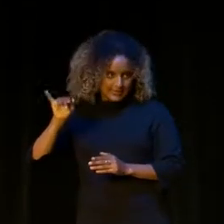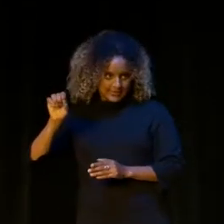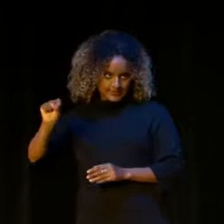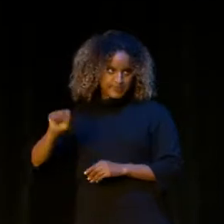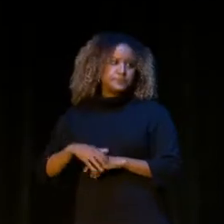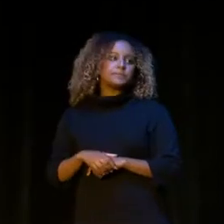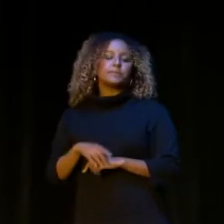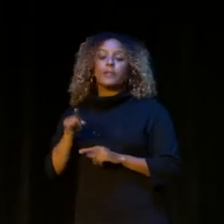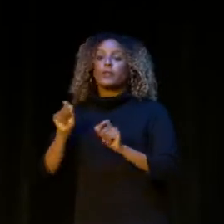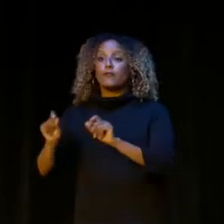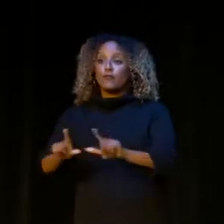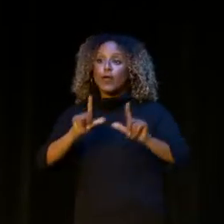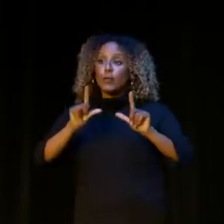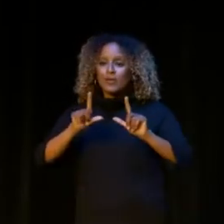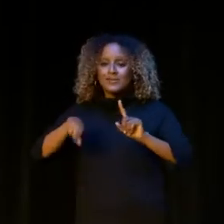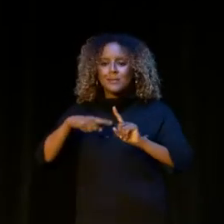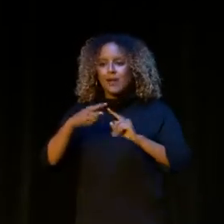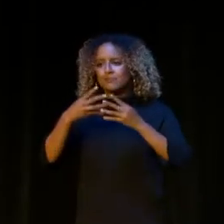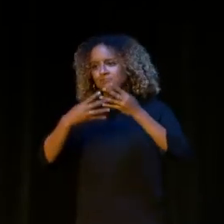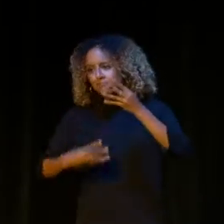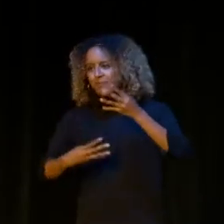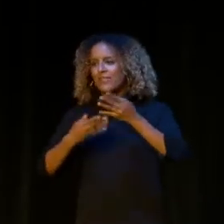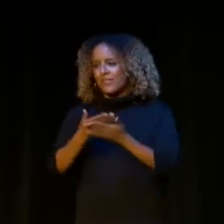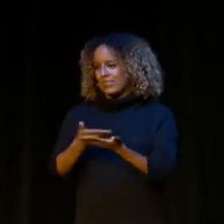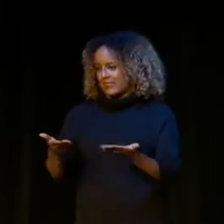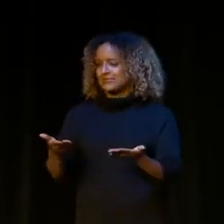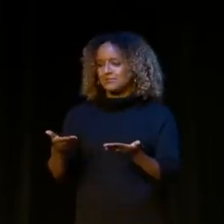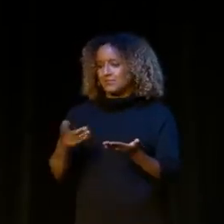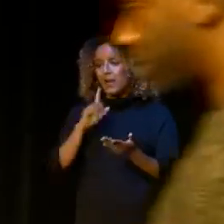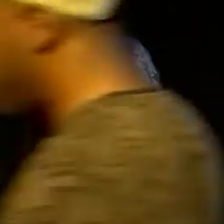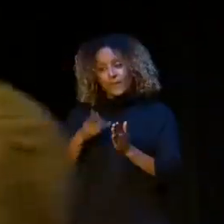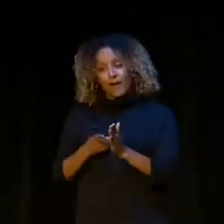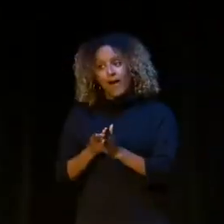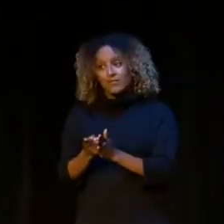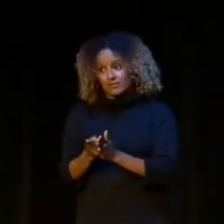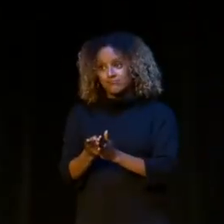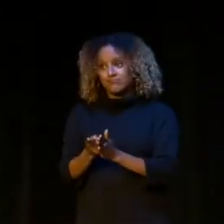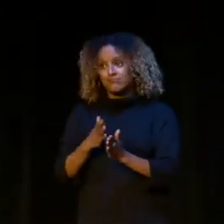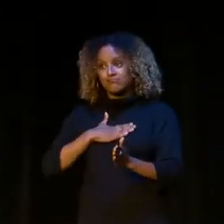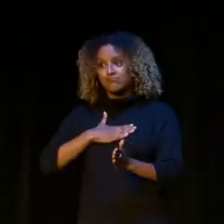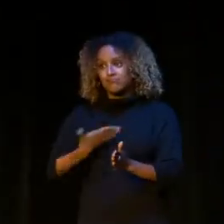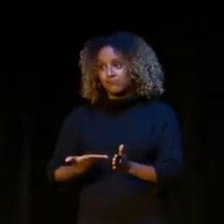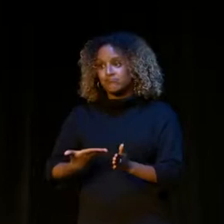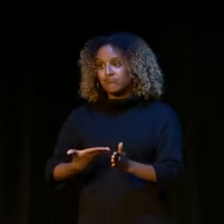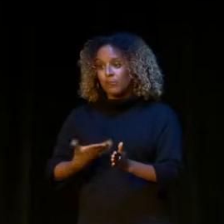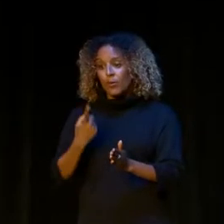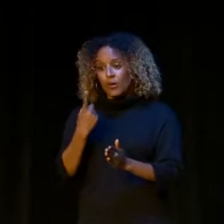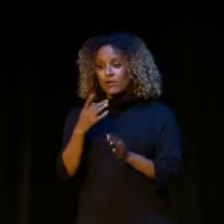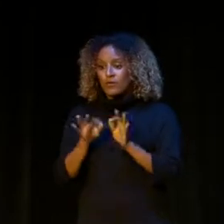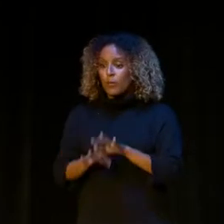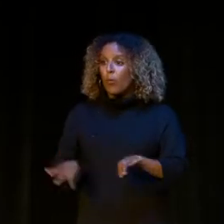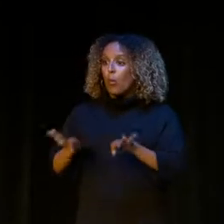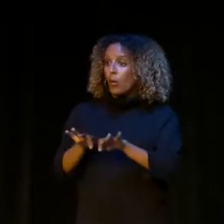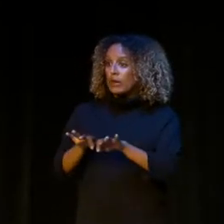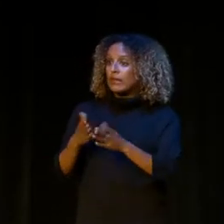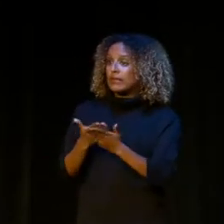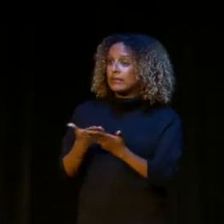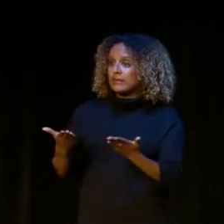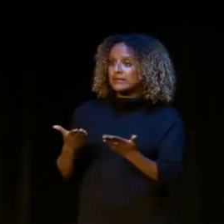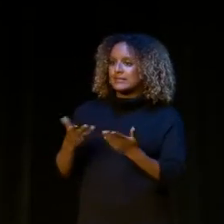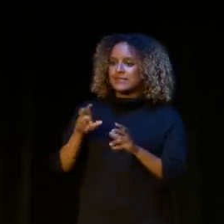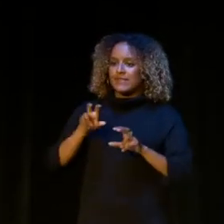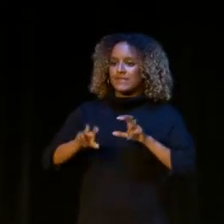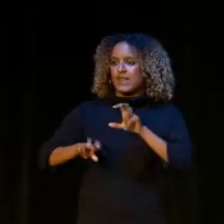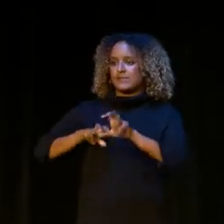But the framework is about a whole number of things, but I want to be honest that obviously one of the more important things is the